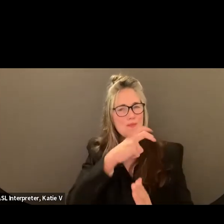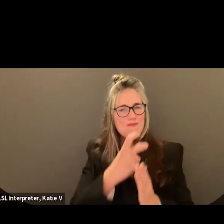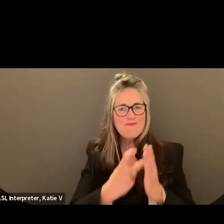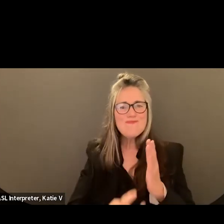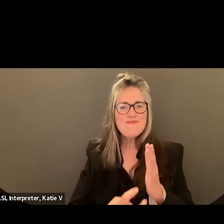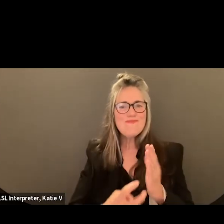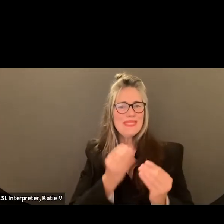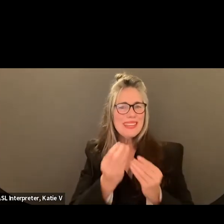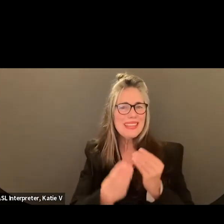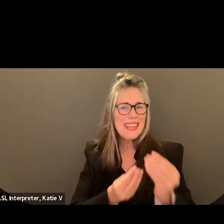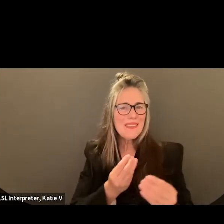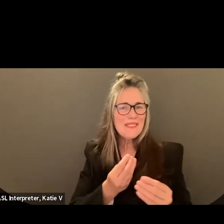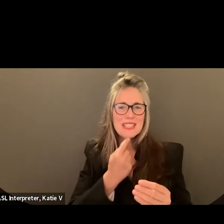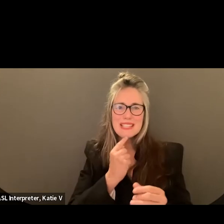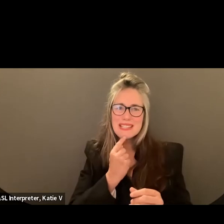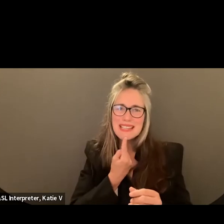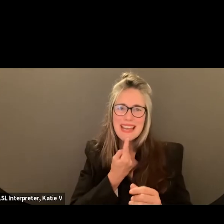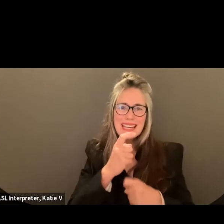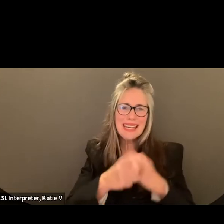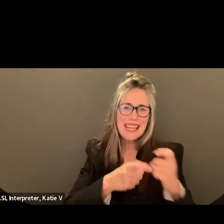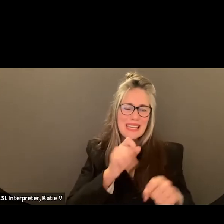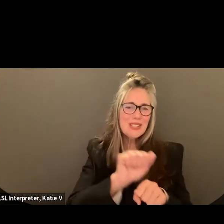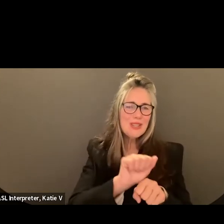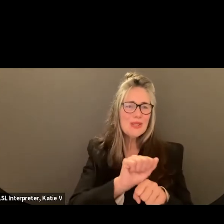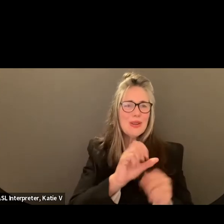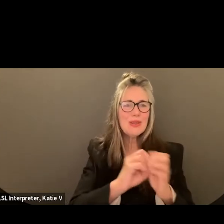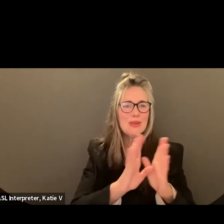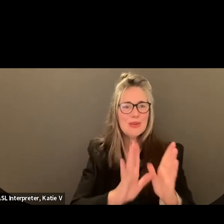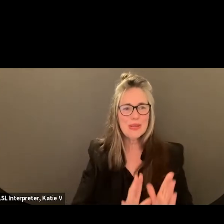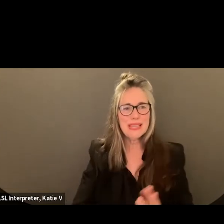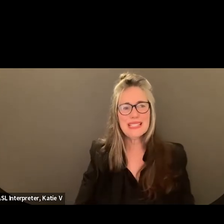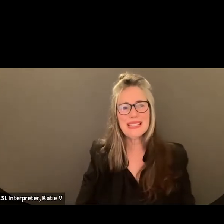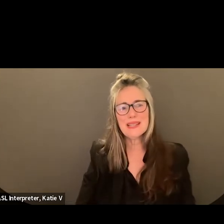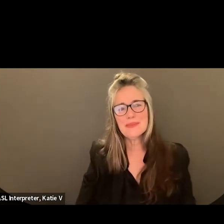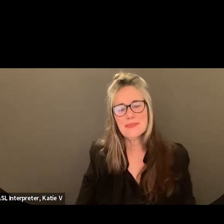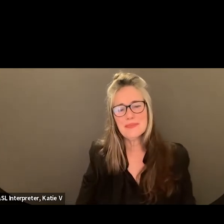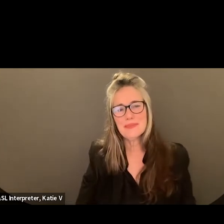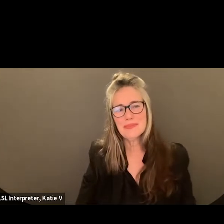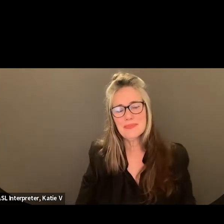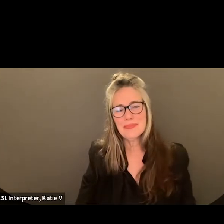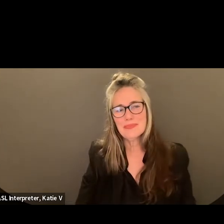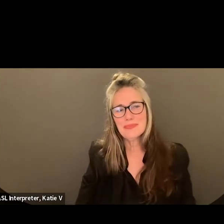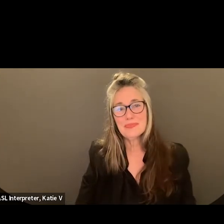Si tienen alguna pregunta o si van bajos, los ayuda a ponerse al corriente.